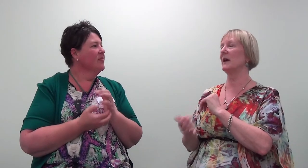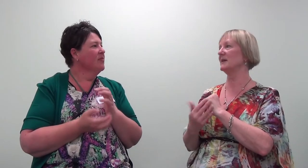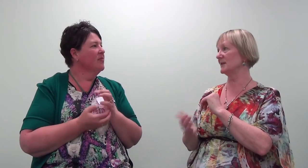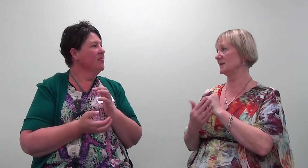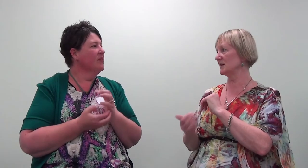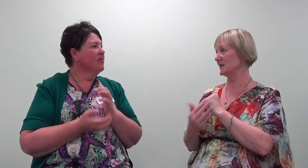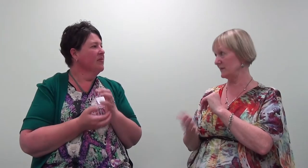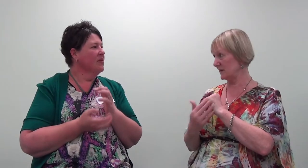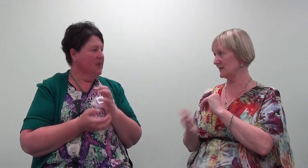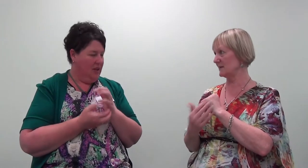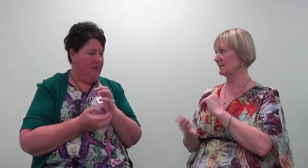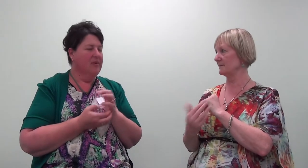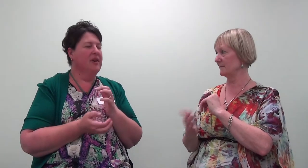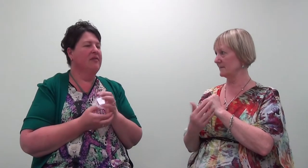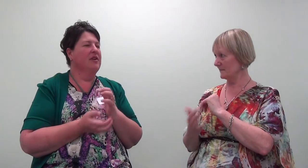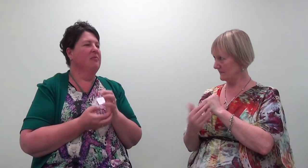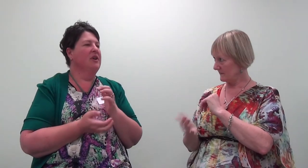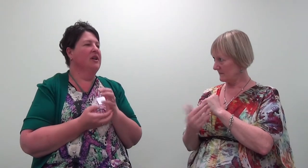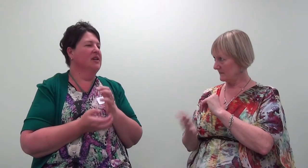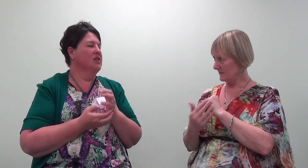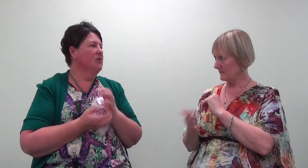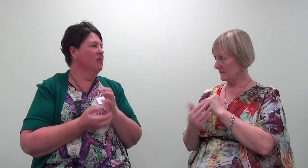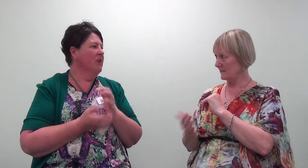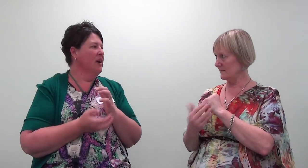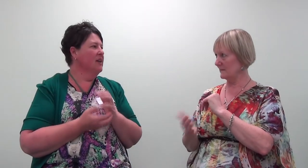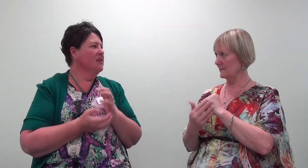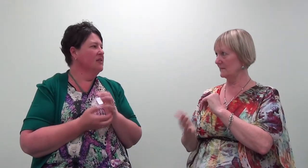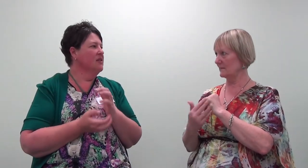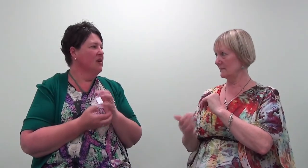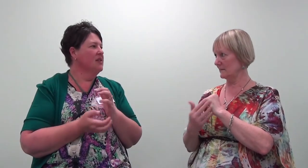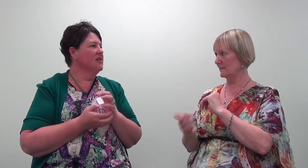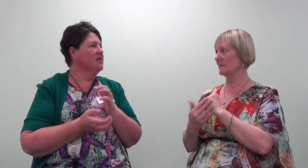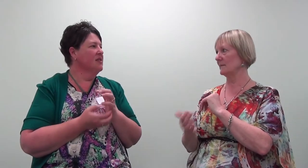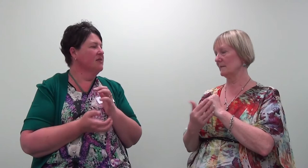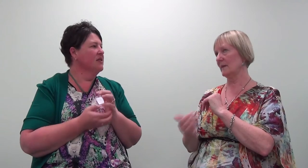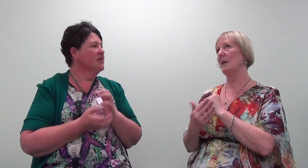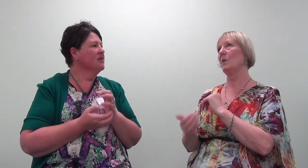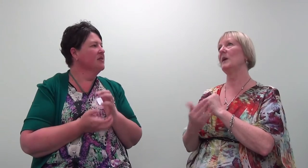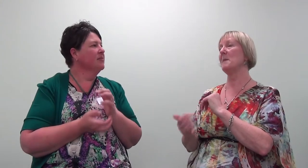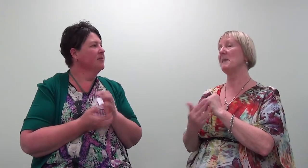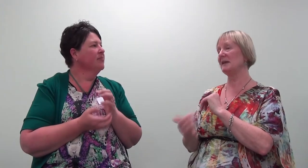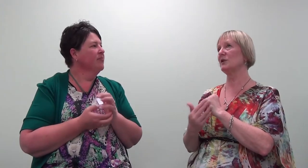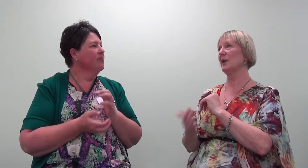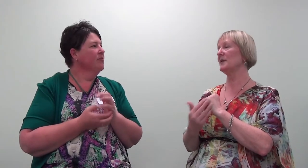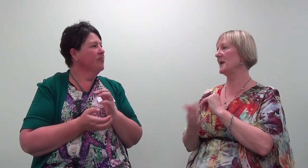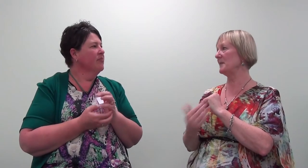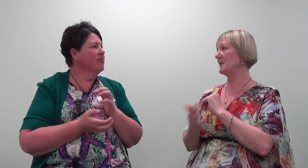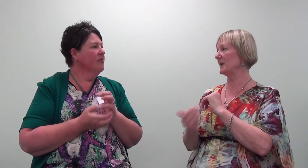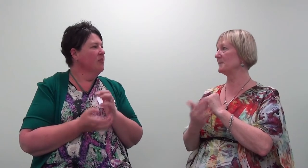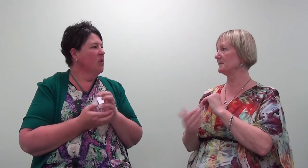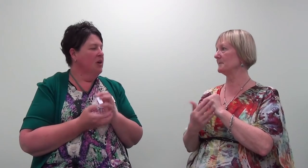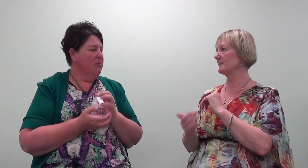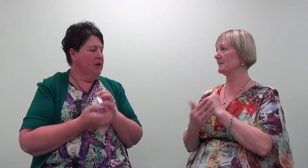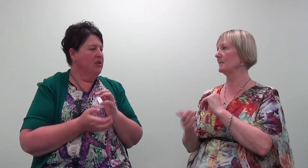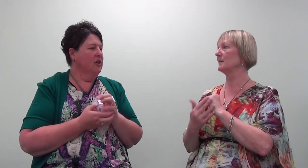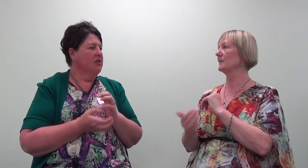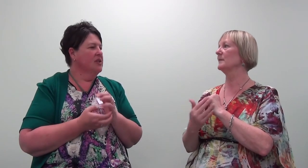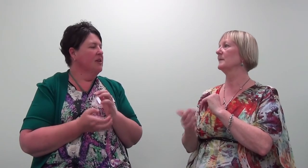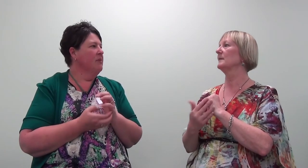tightness and stiffness? Yeah, even though my neck is holding pain, tightness and stiffness. When I imagine going to that memory. When I imagine going to that